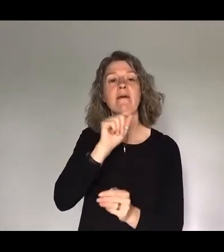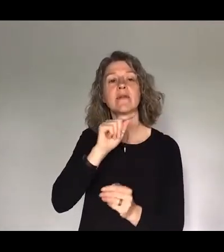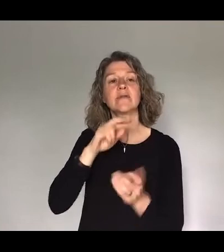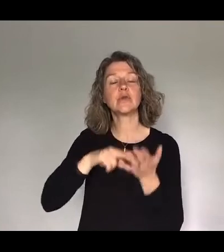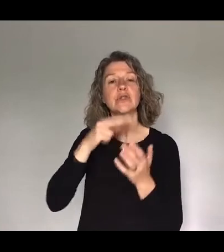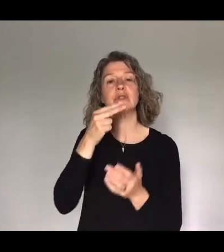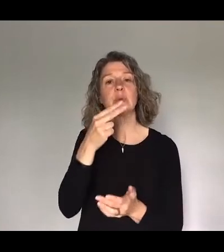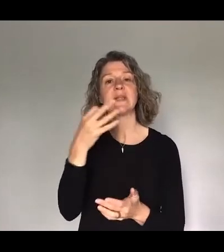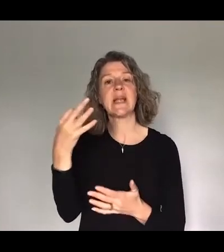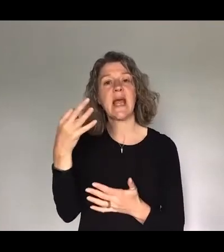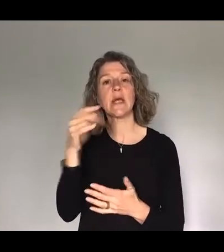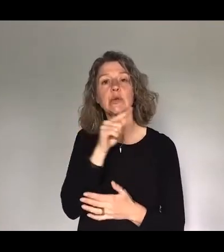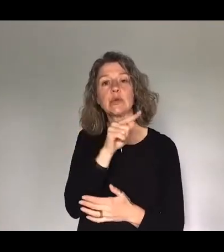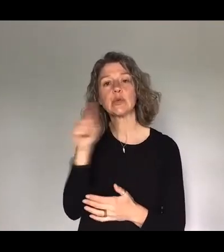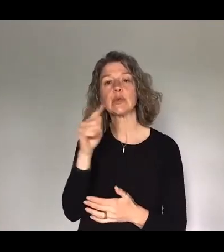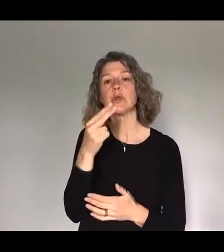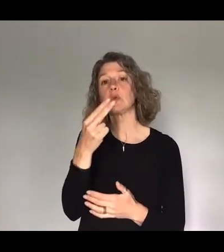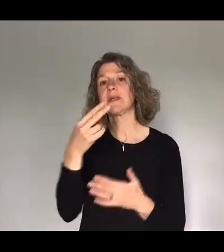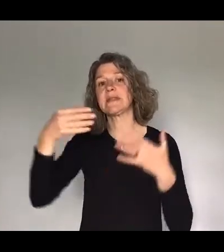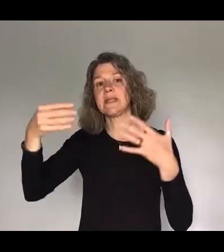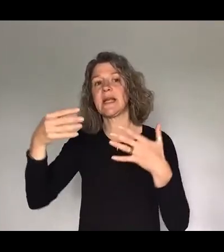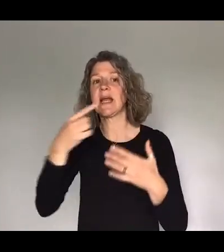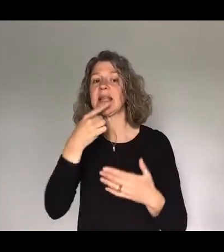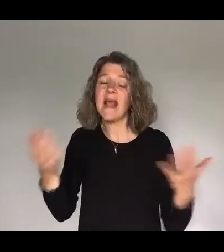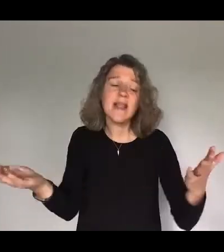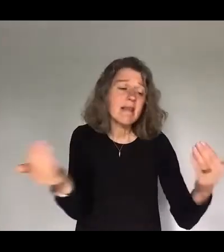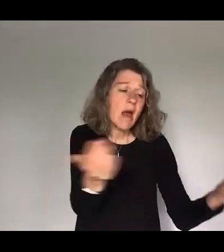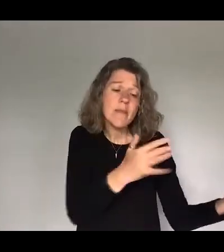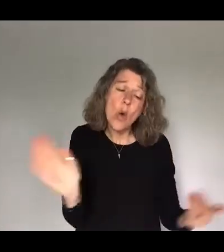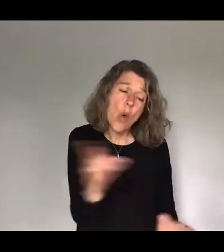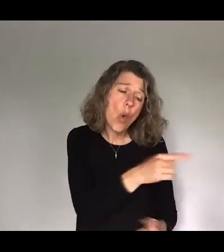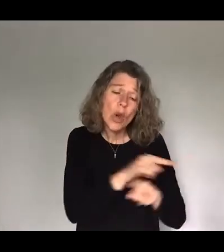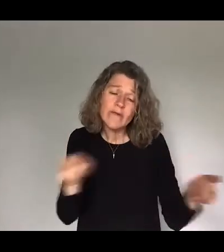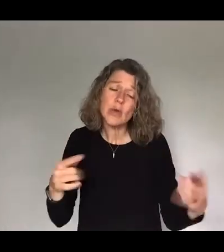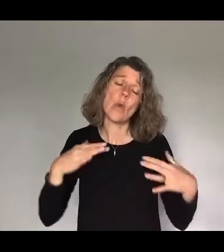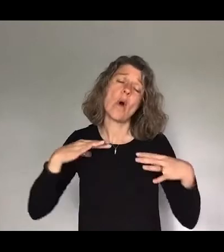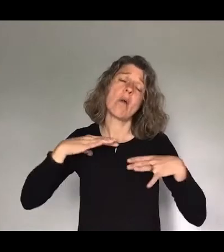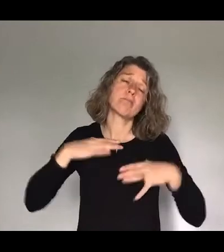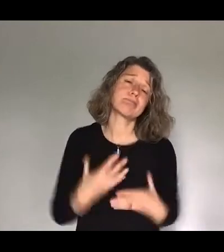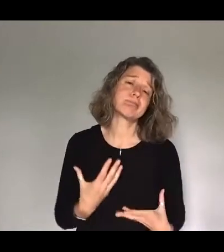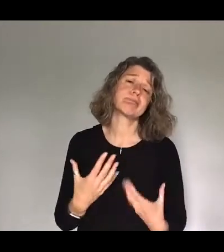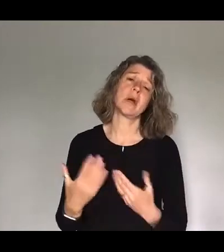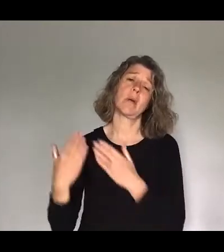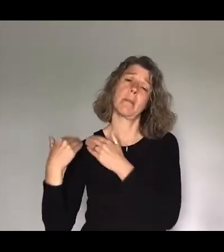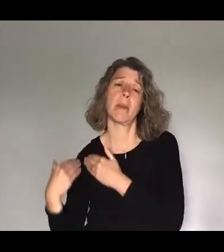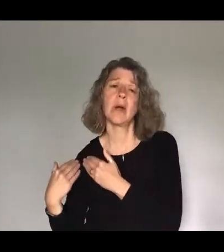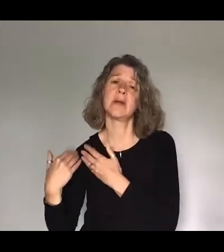who are weary and burdened and I will give you rest and when I feel a bit flappy or impatient or a bit irritable